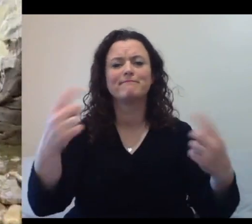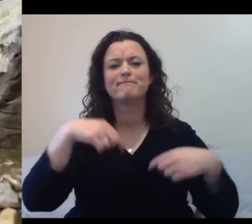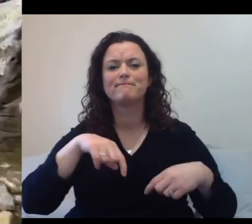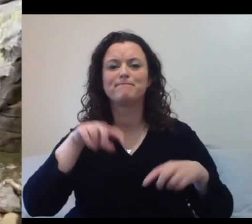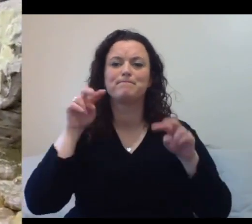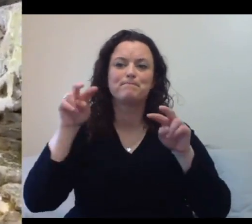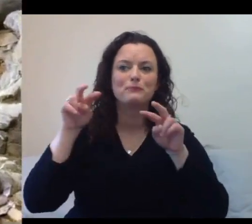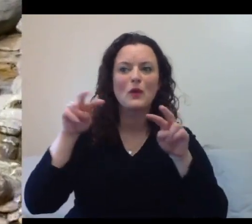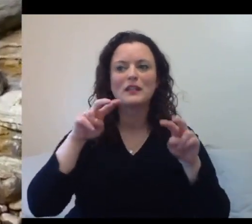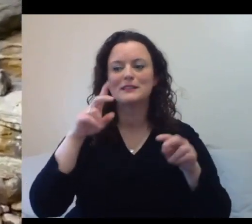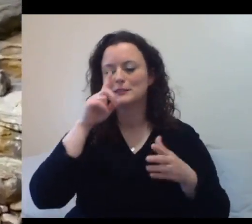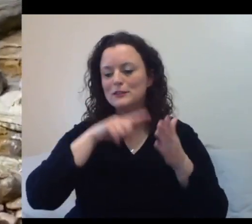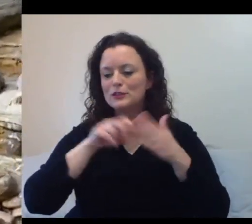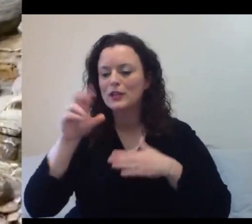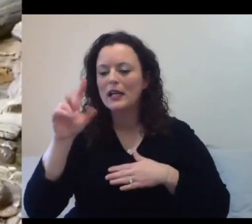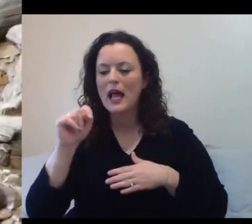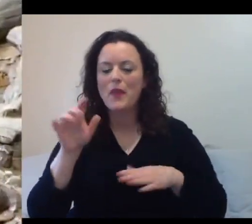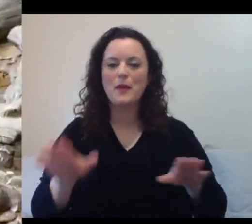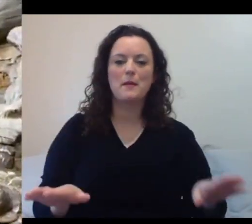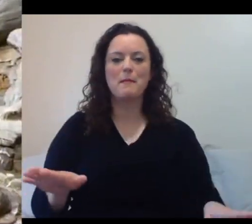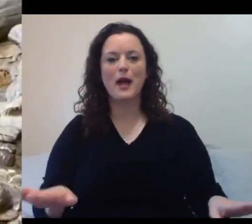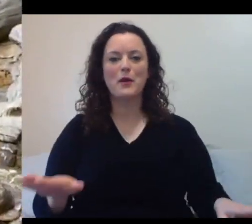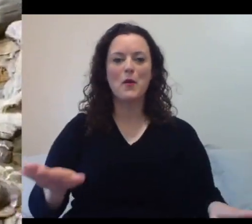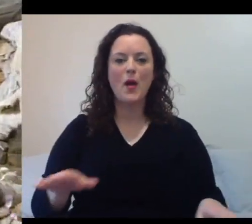you guys all be good to each other out there. Have a great day.